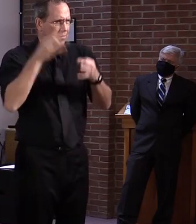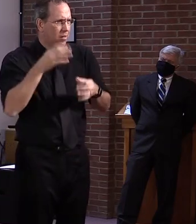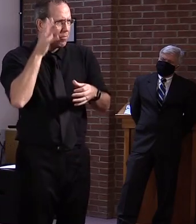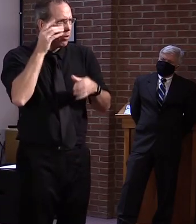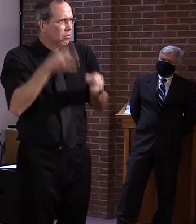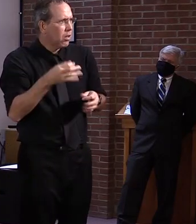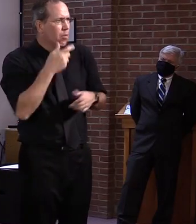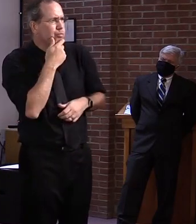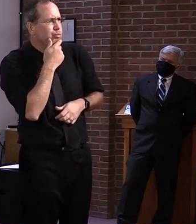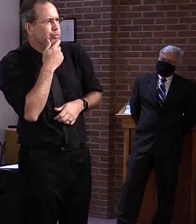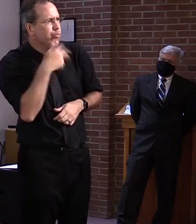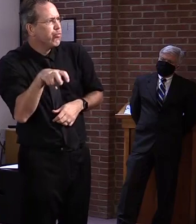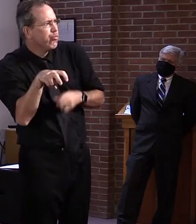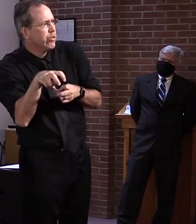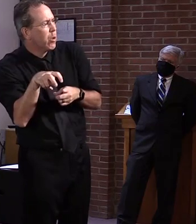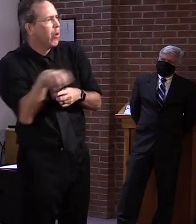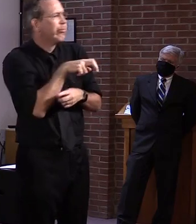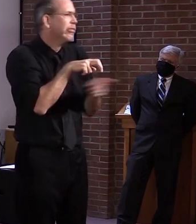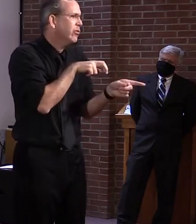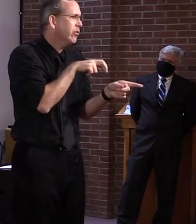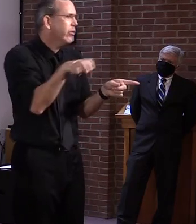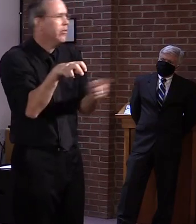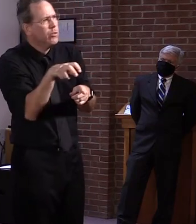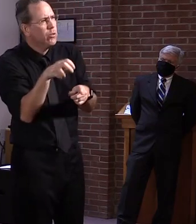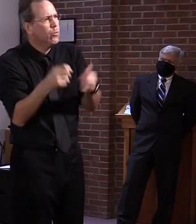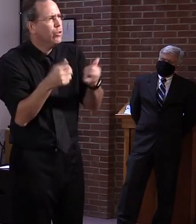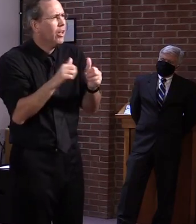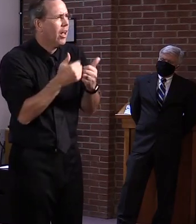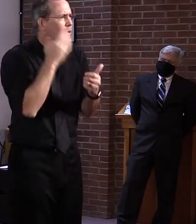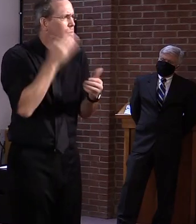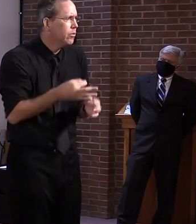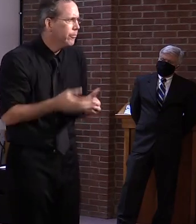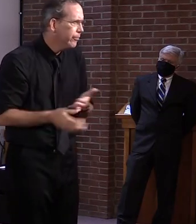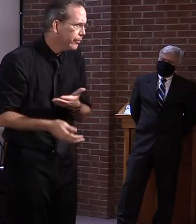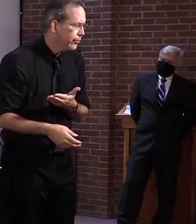I'm, I'm hopeful that we'll be able to strike that balance in a way that's useful to everyone.